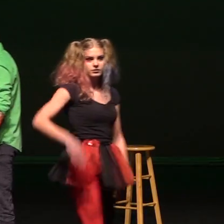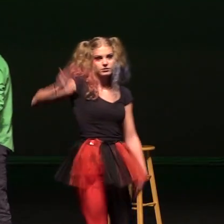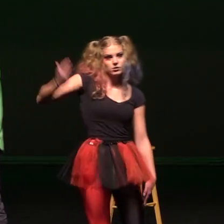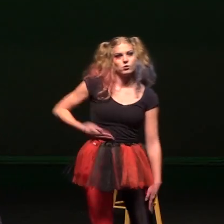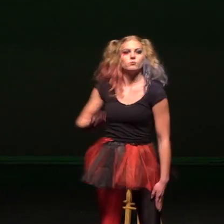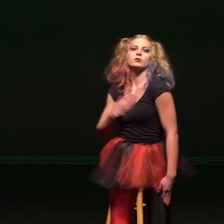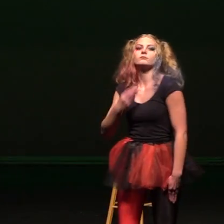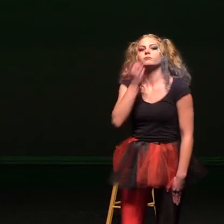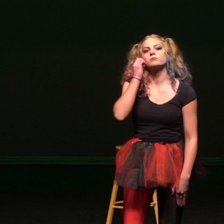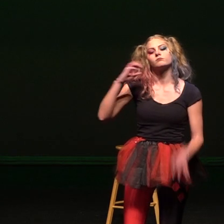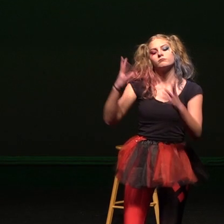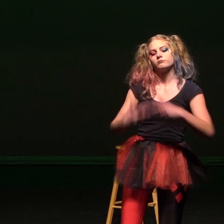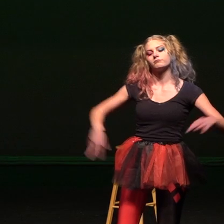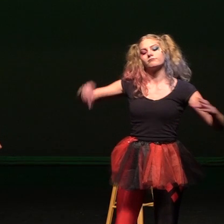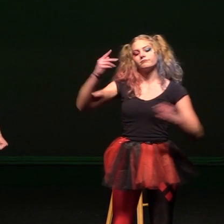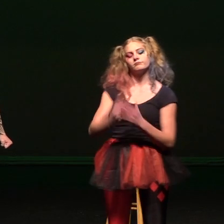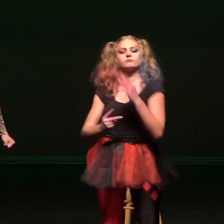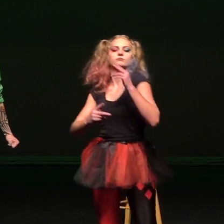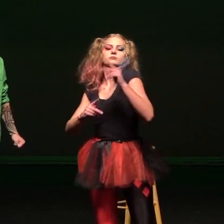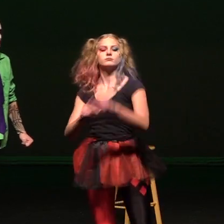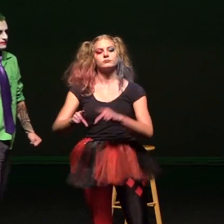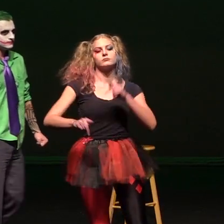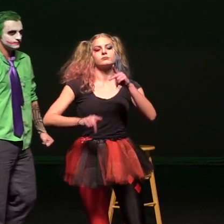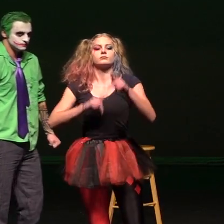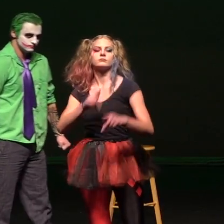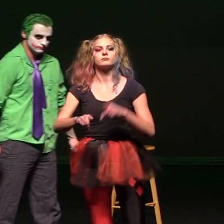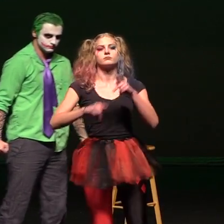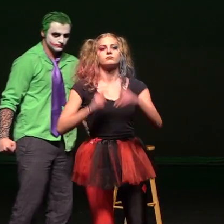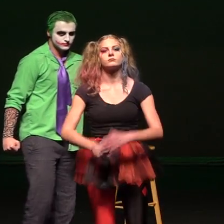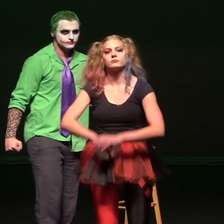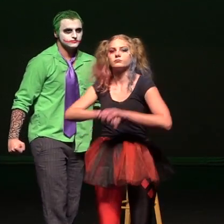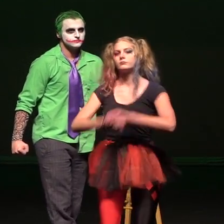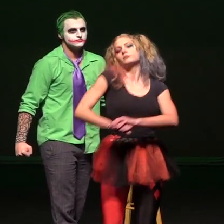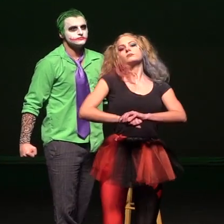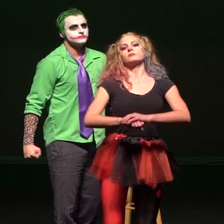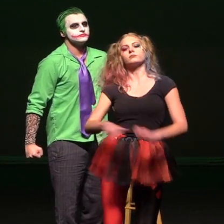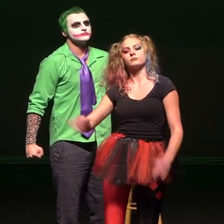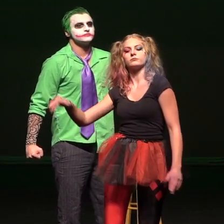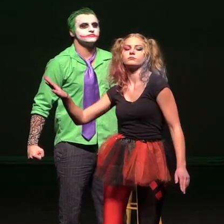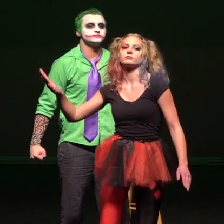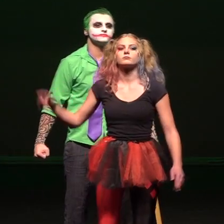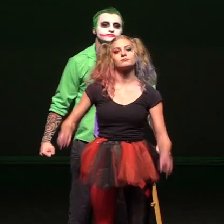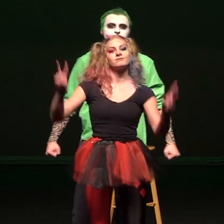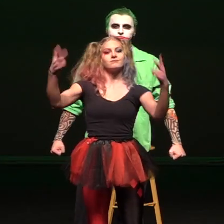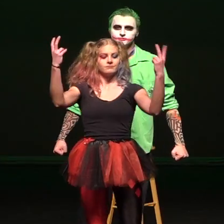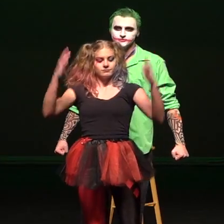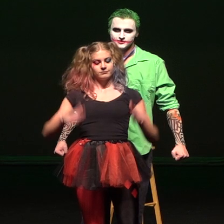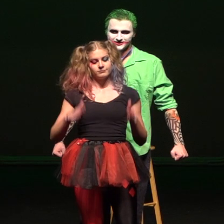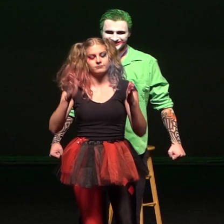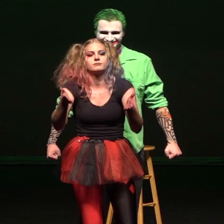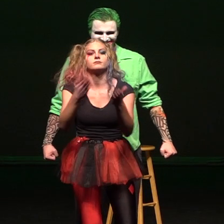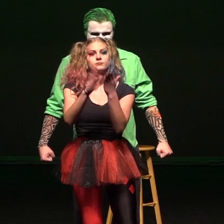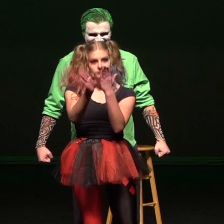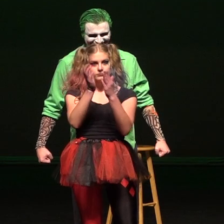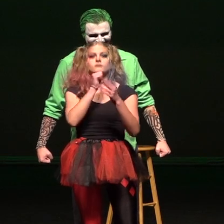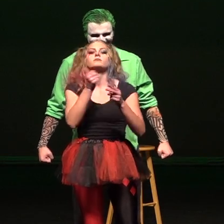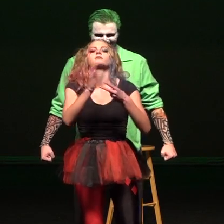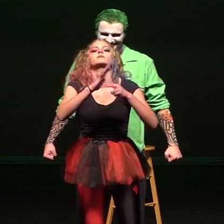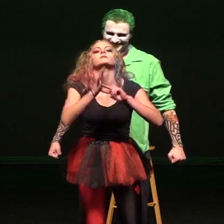So I come to the room of people who have rooms of people that they love one day, die too late Just because we check the guns at the door